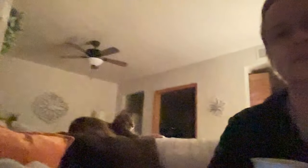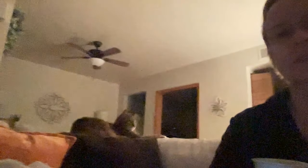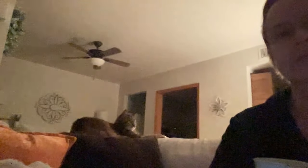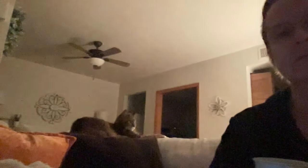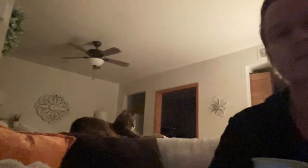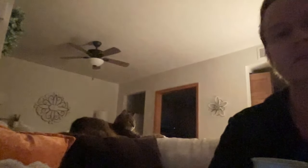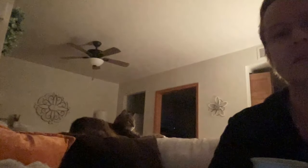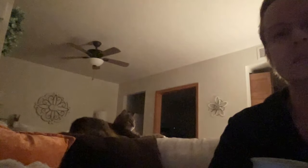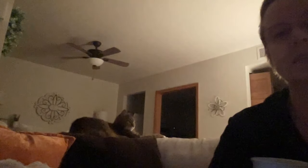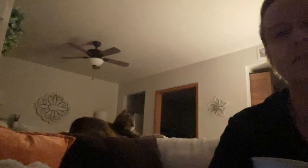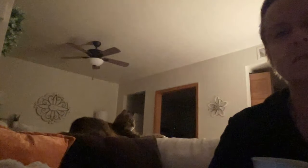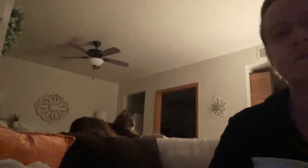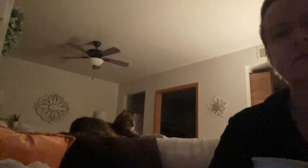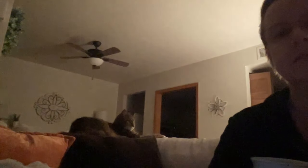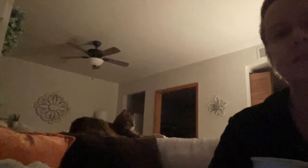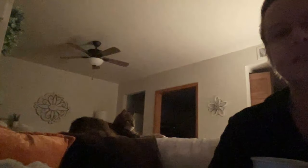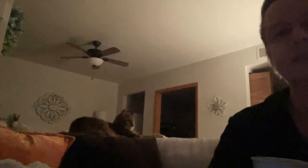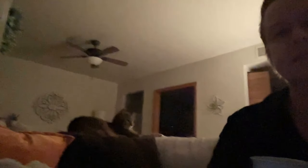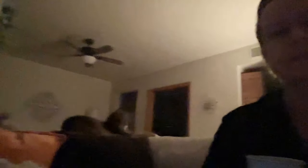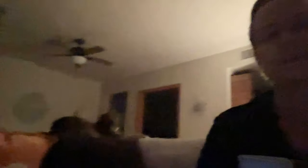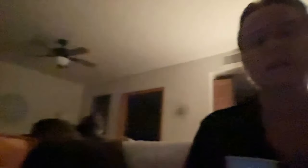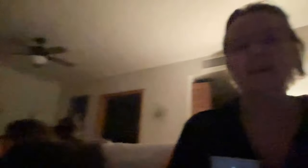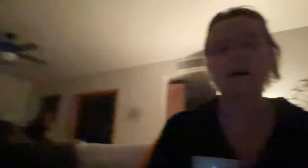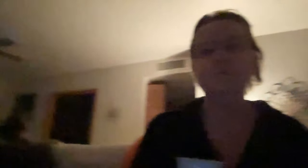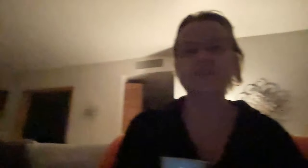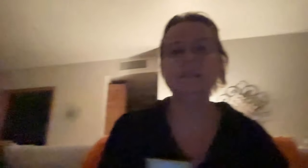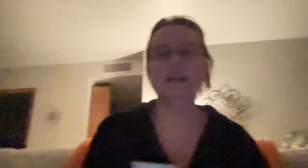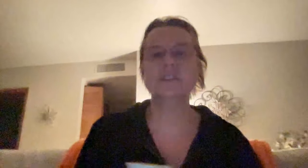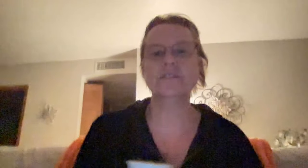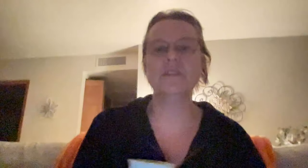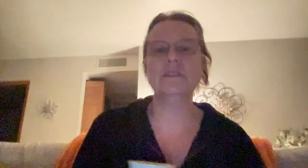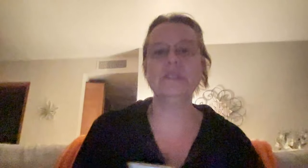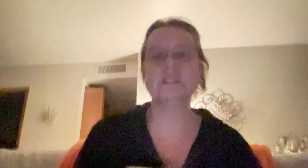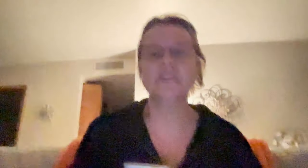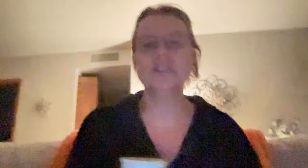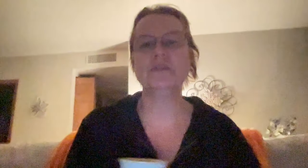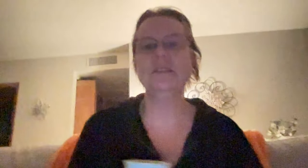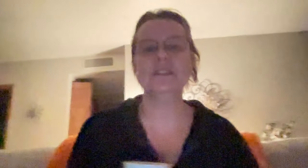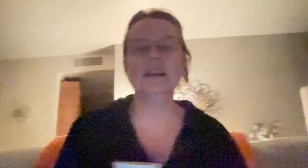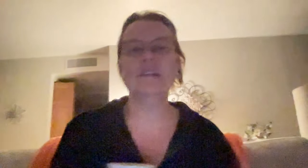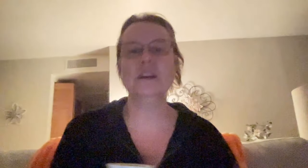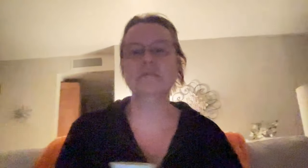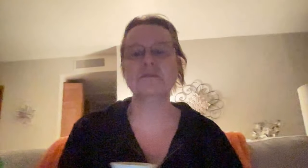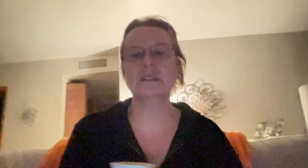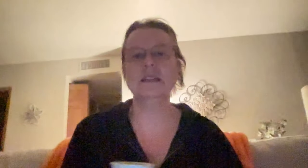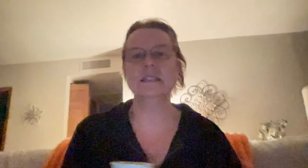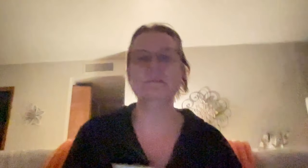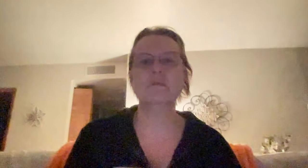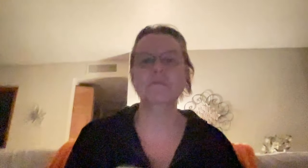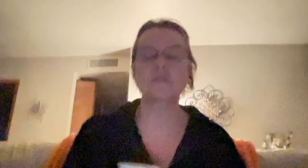quite quiet today. Here she is. She's an extroverted feeler too. I just, I've come to realize that more and more.